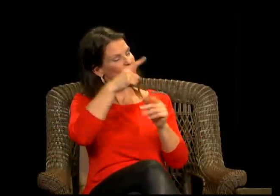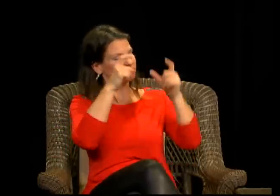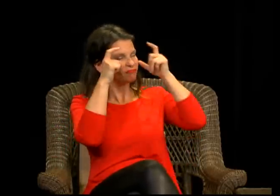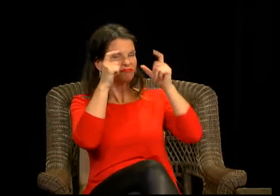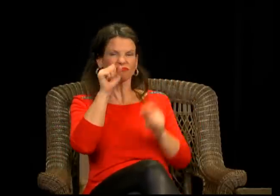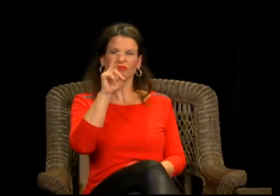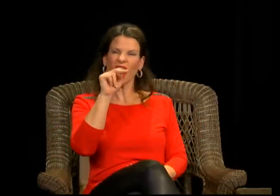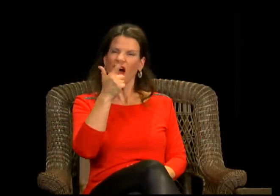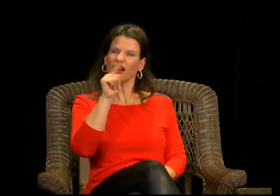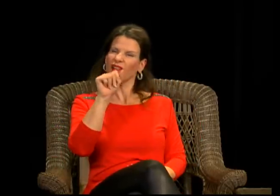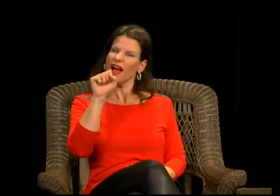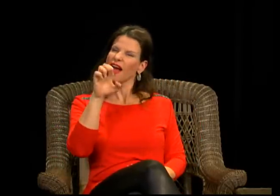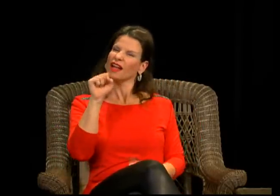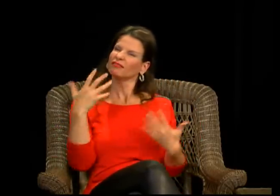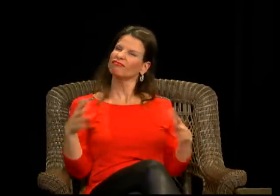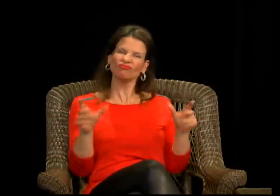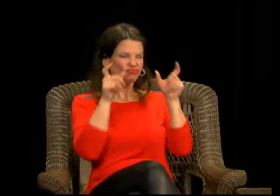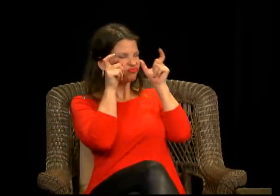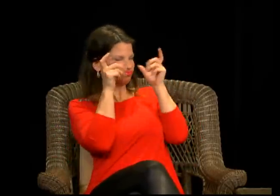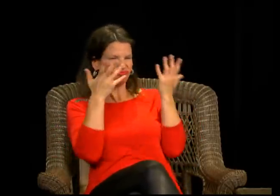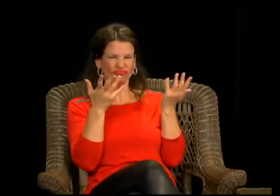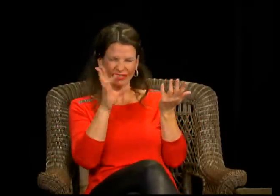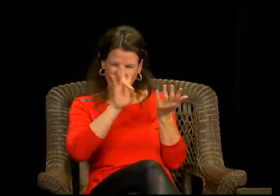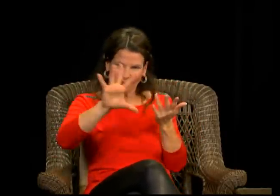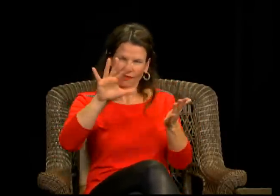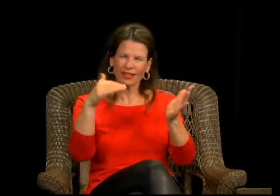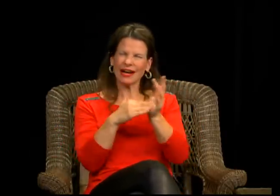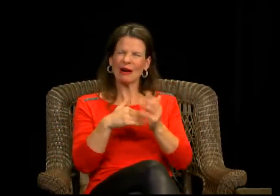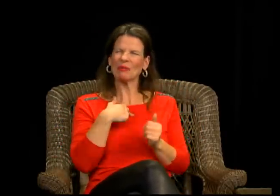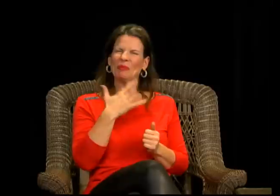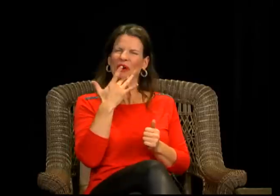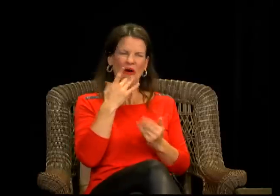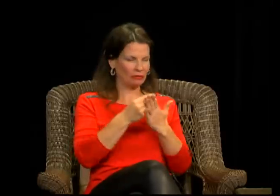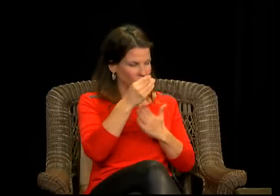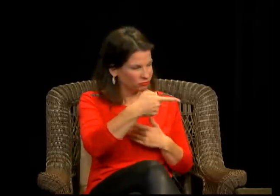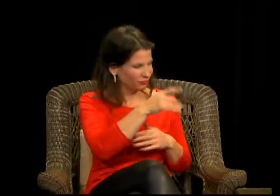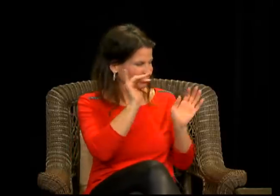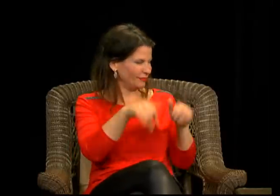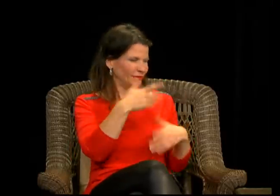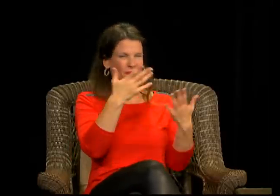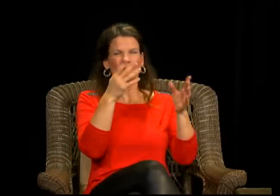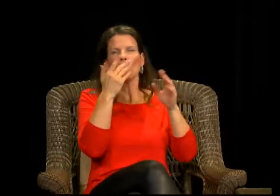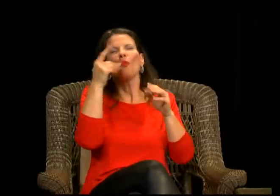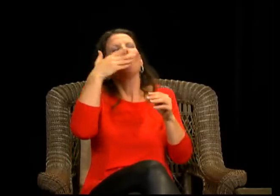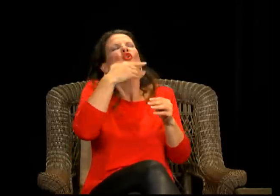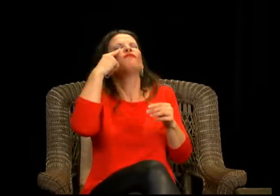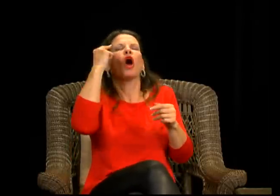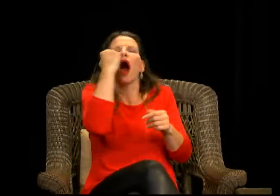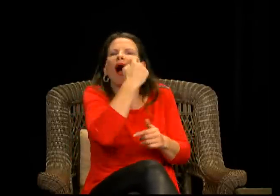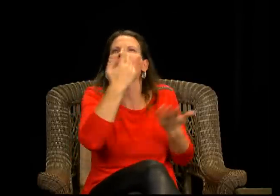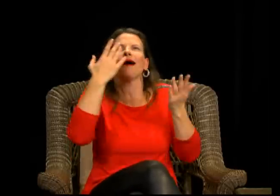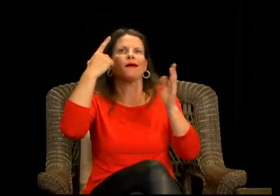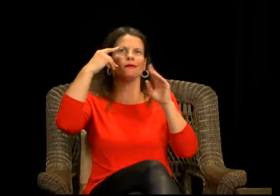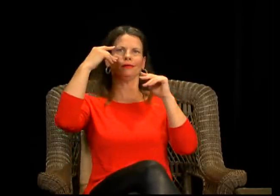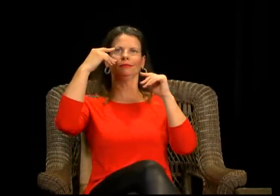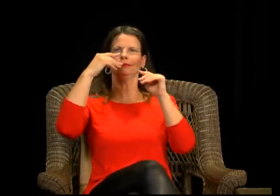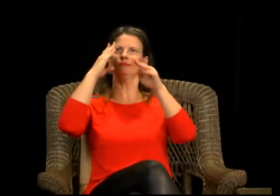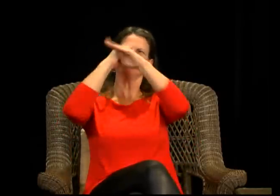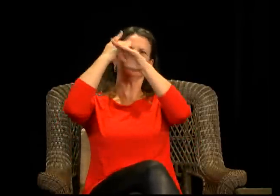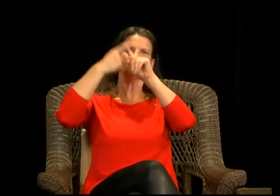people are just, you know, throw it out there. Like it's nothing. $75,000. Here you go. Get a pair of sunglasses. To me,